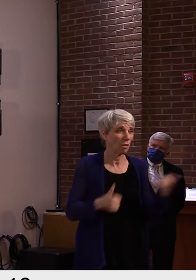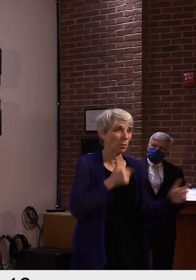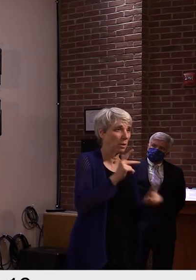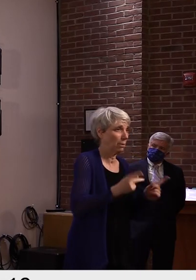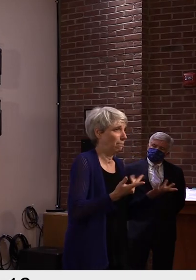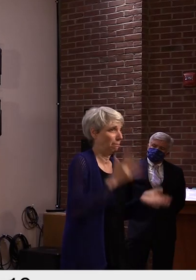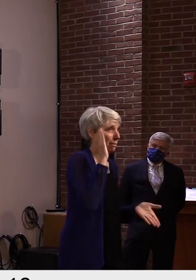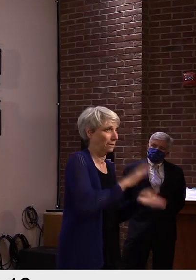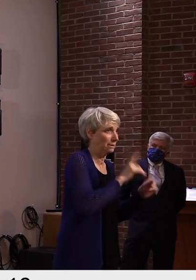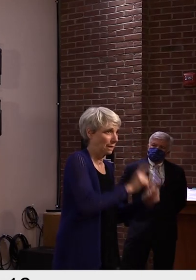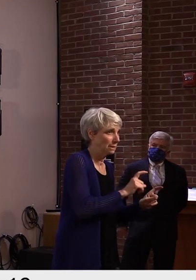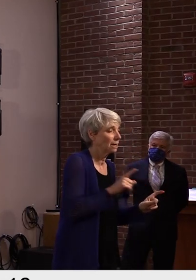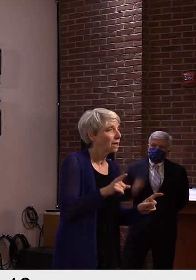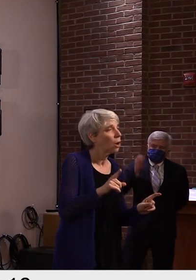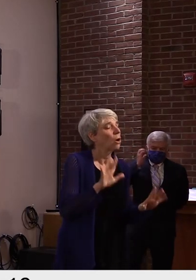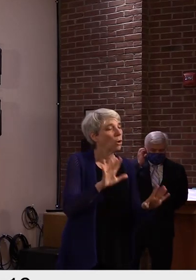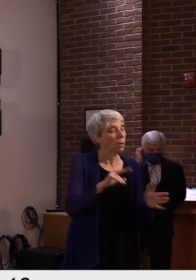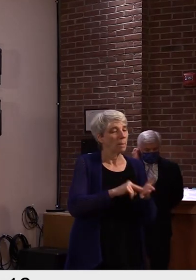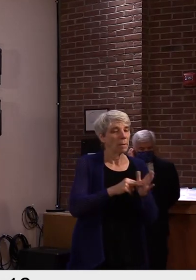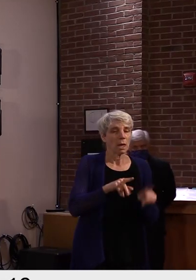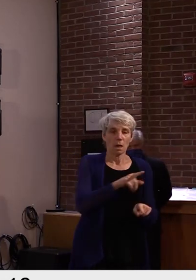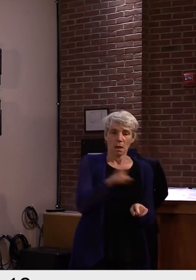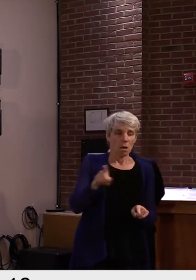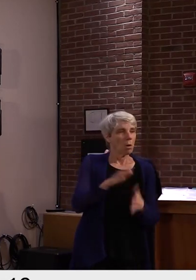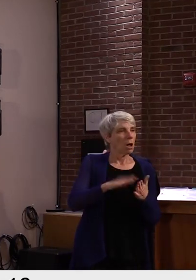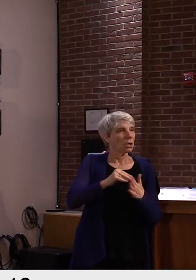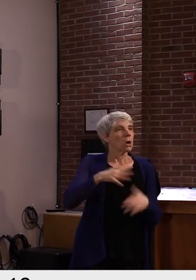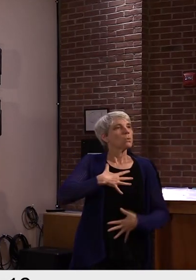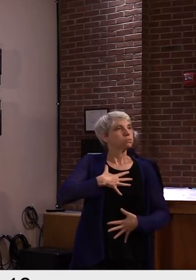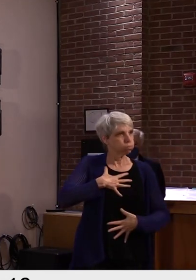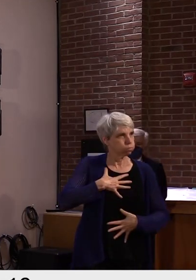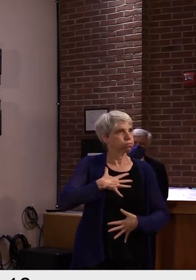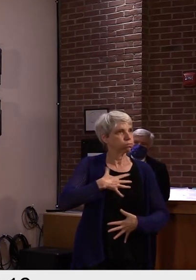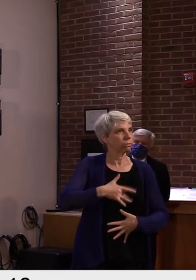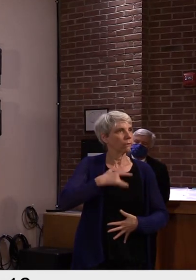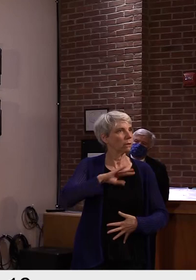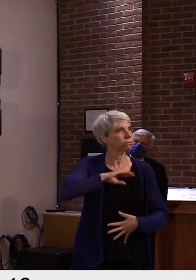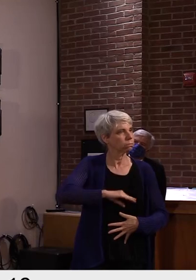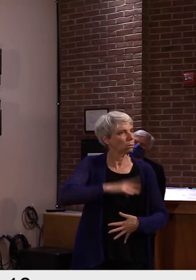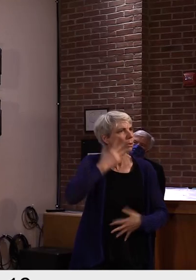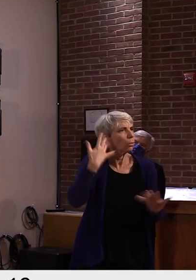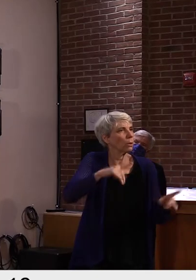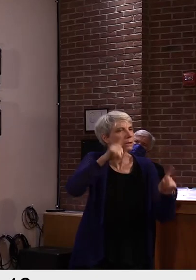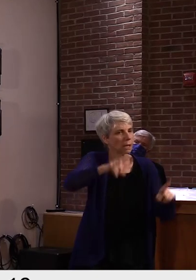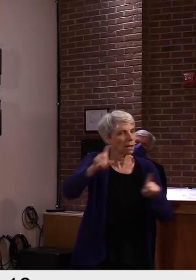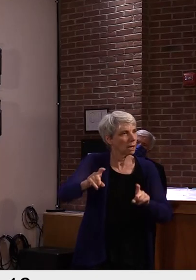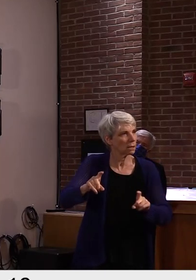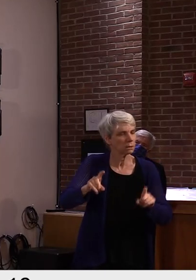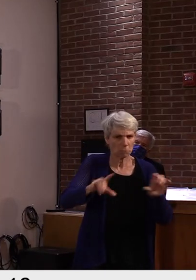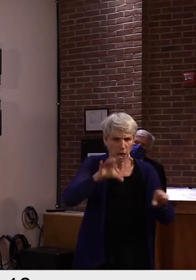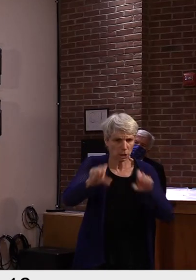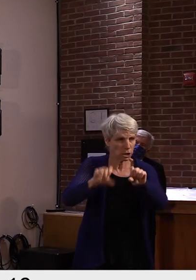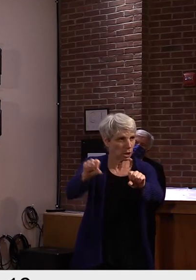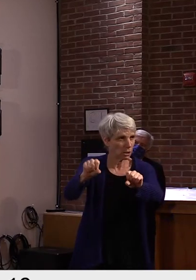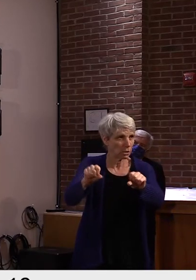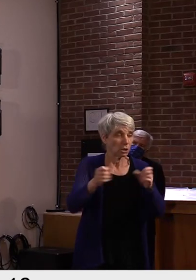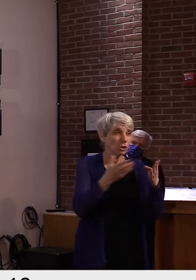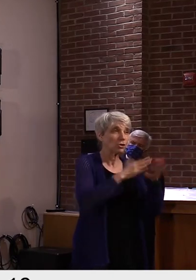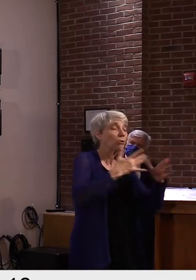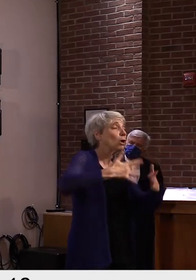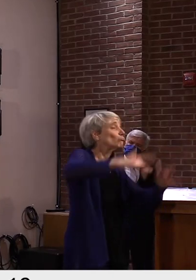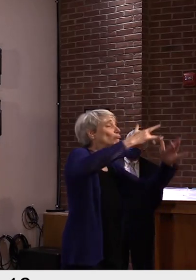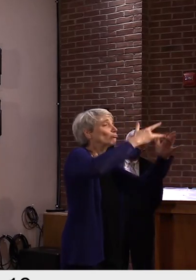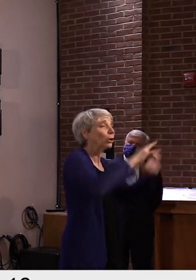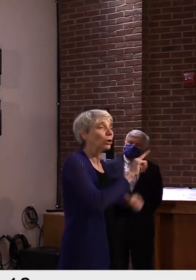So the community should feel a sense of comfort related to that, more so than with just general tourists coming to the